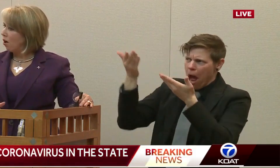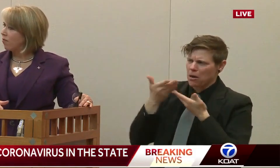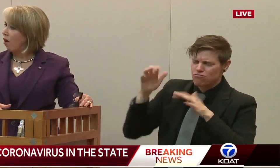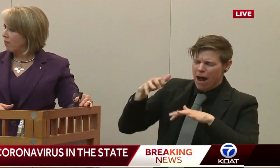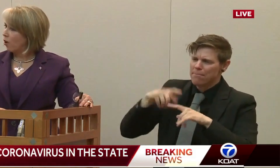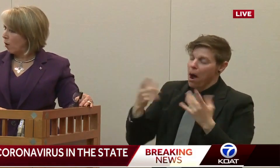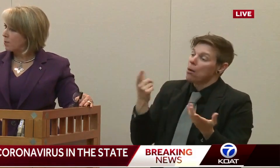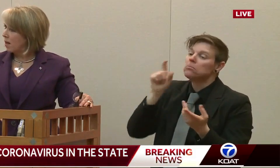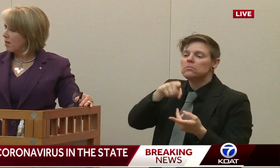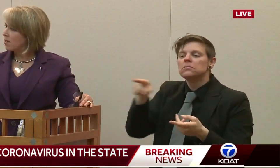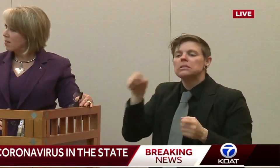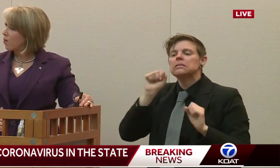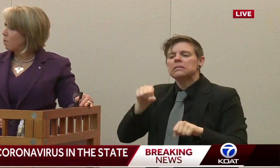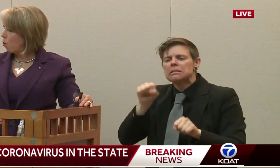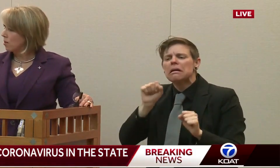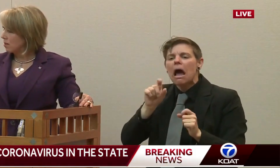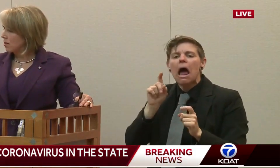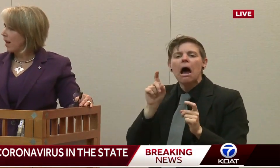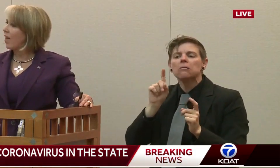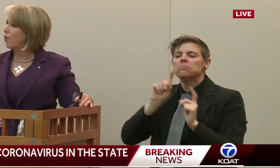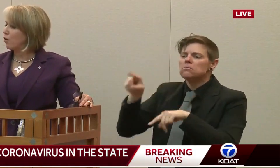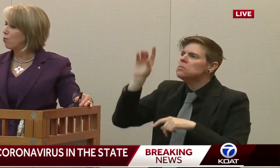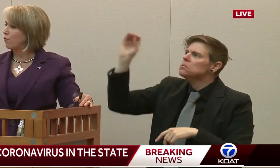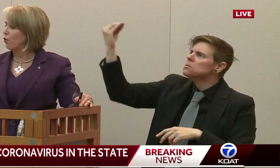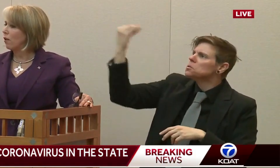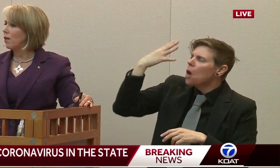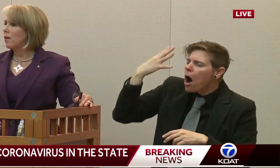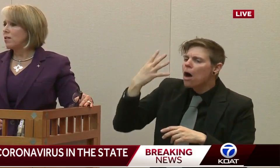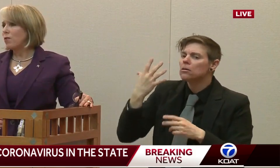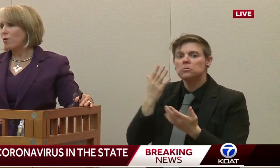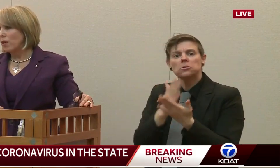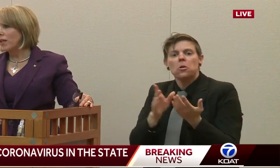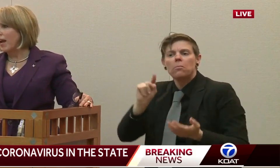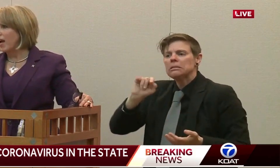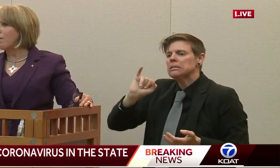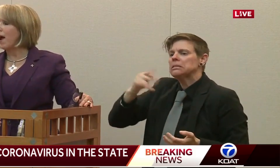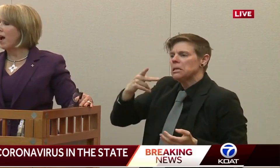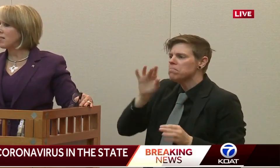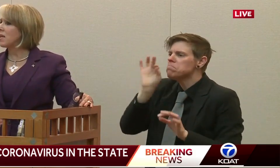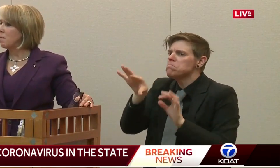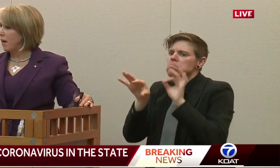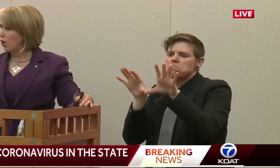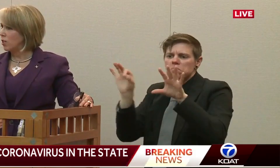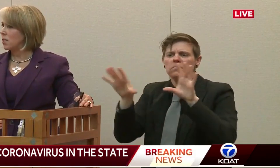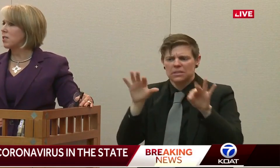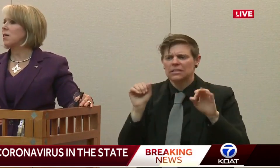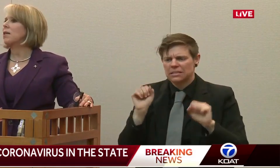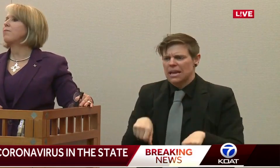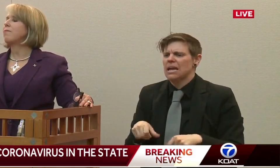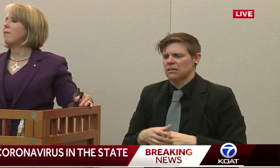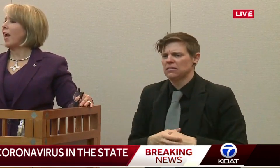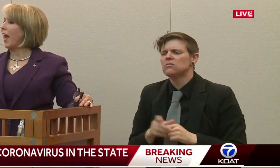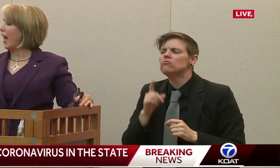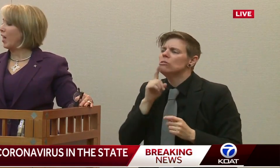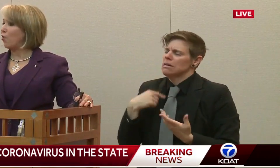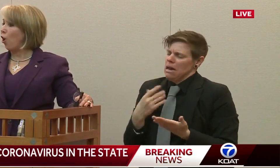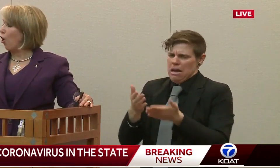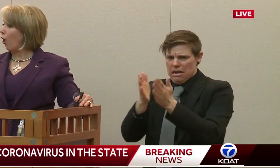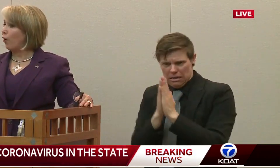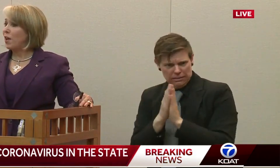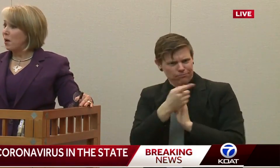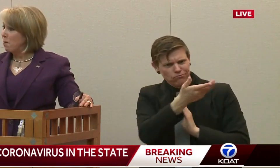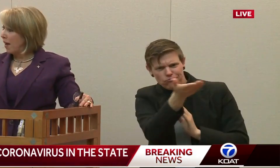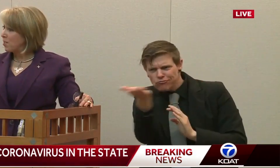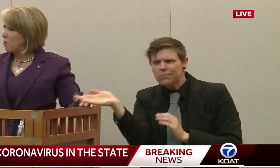up on our websites because they're important and they're useful. So I really am asking parents and